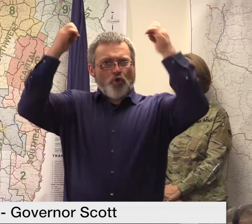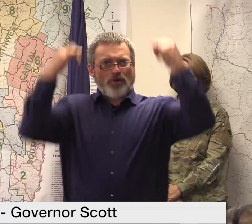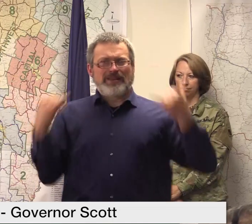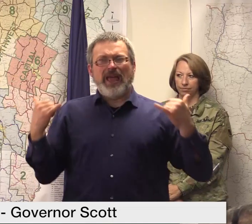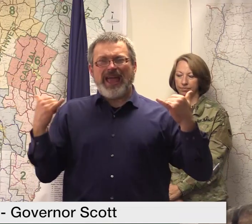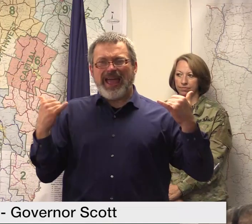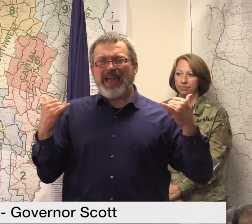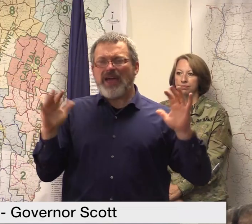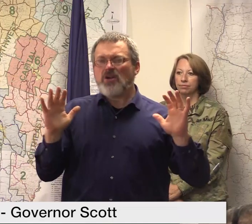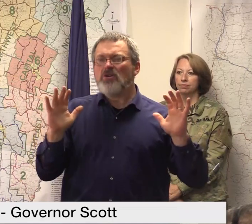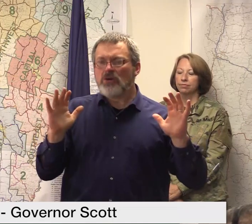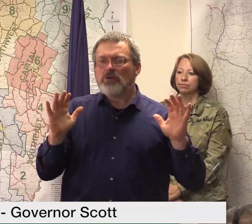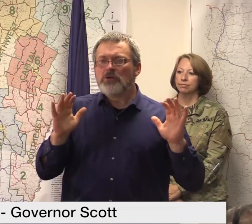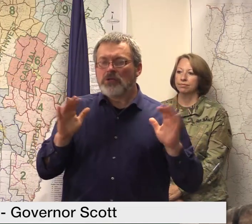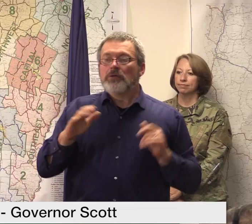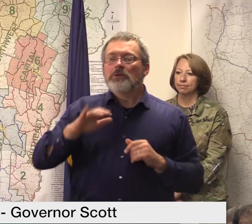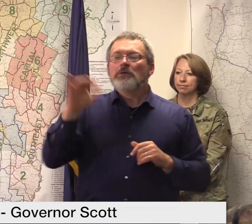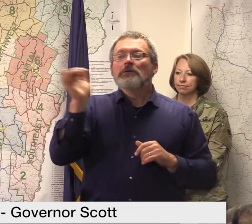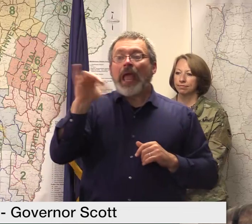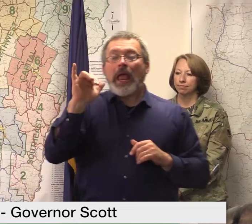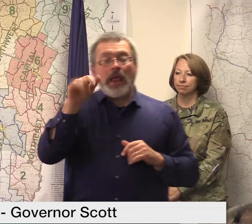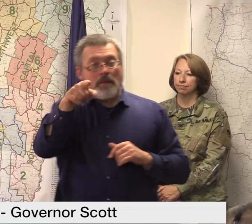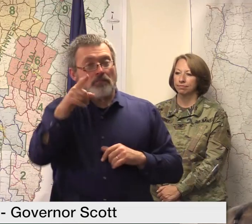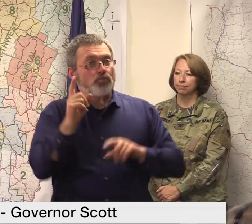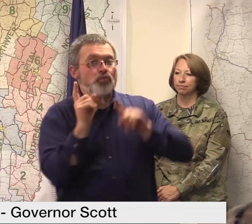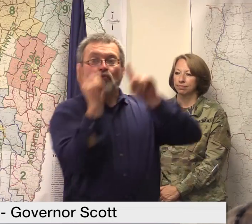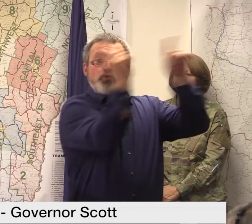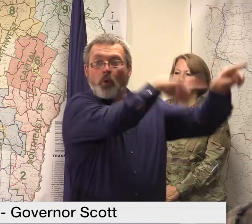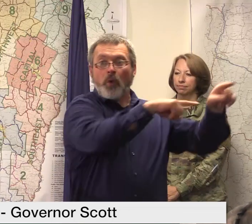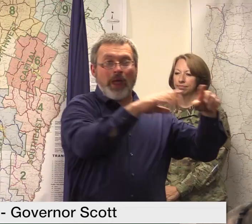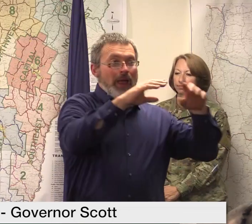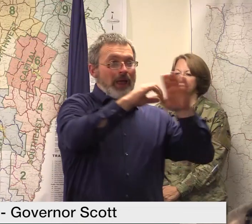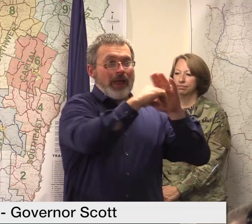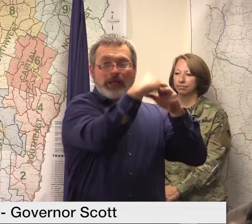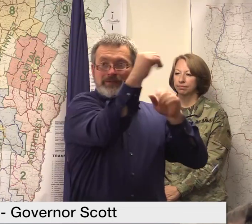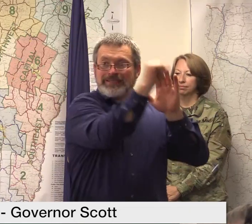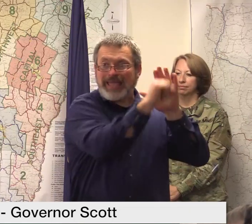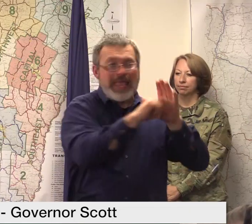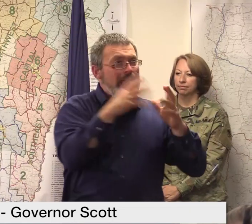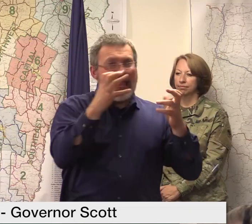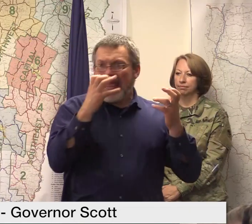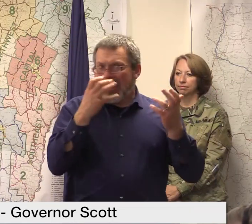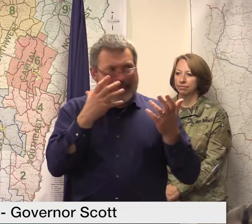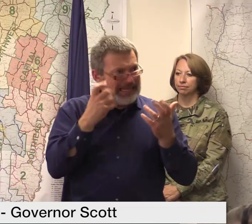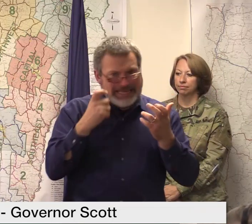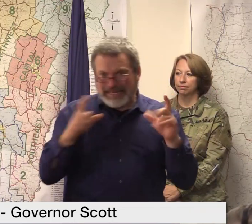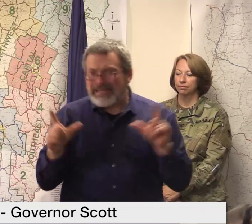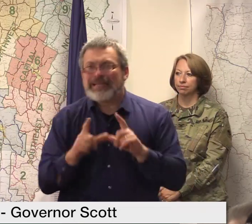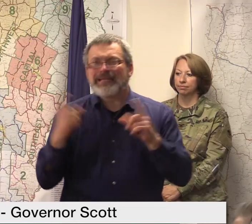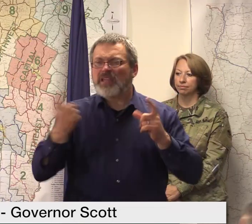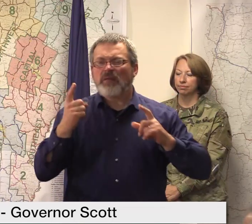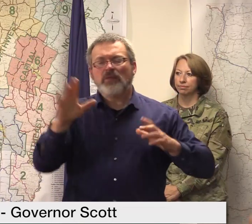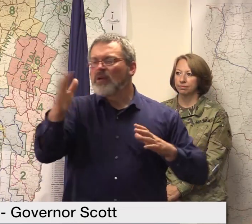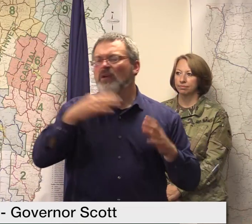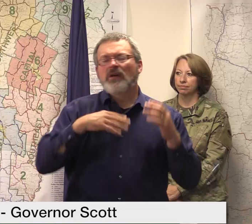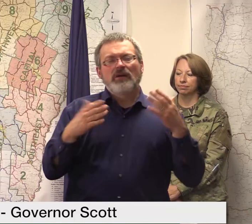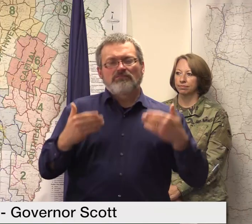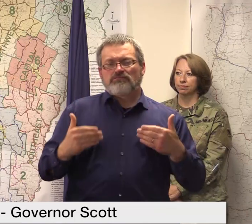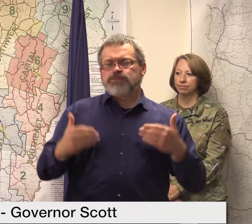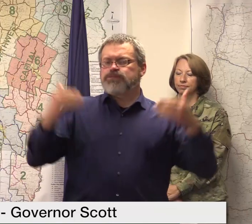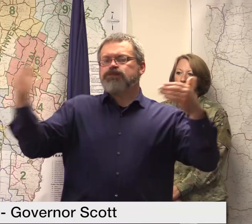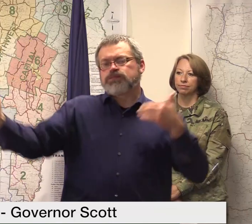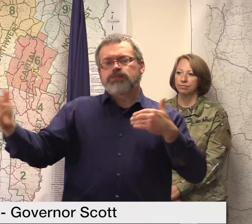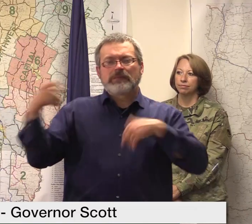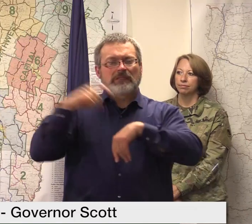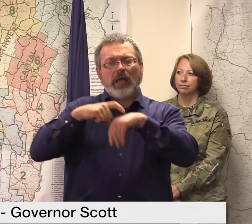vermont and lastly i'll say that any mail that may have been at the montpelier post office